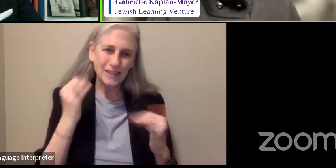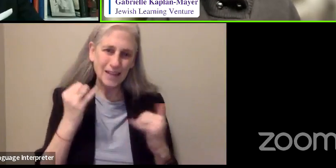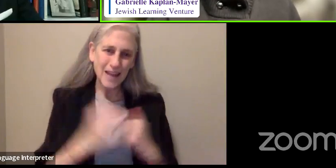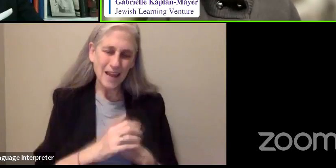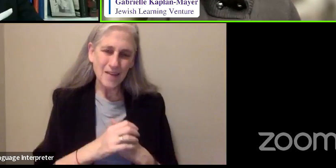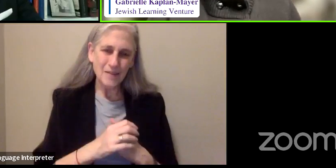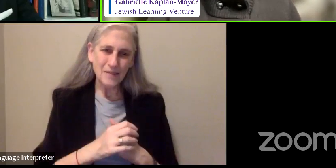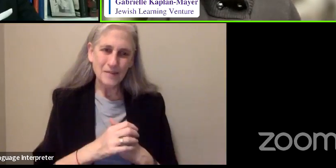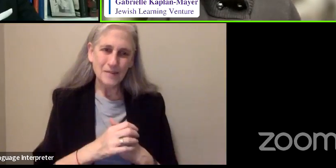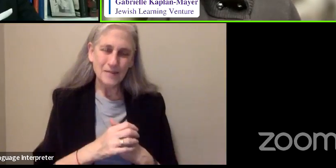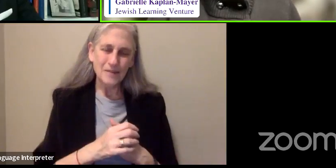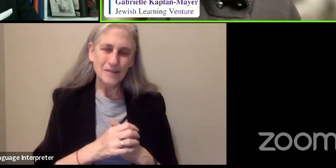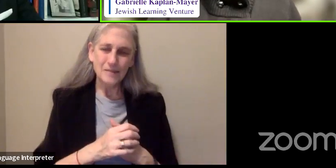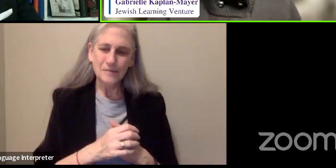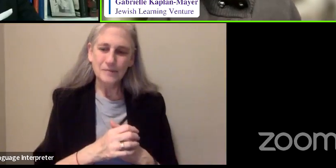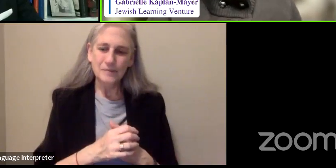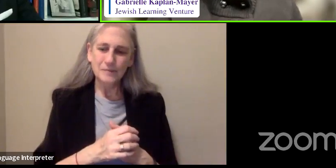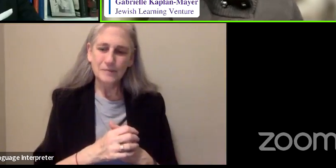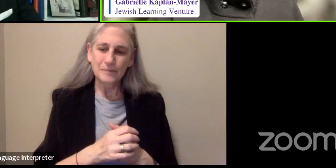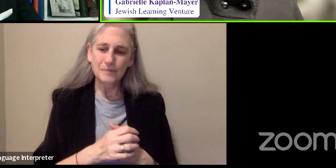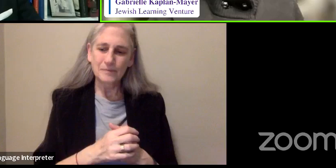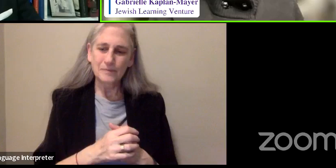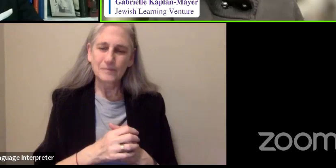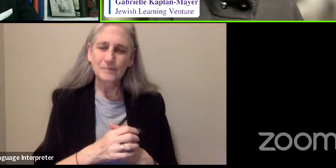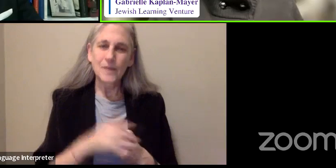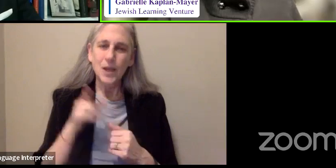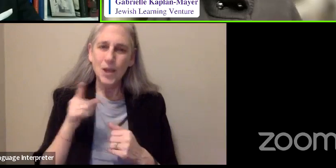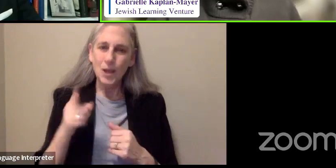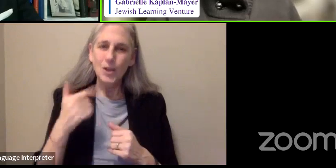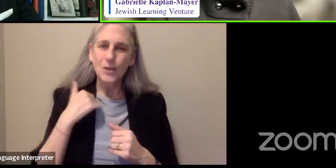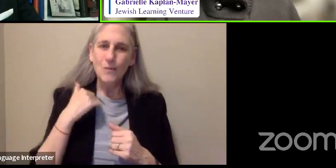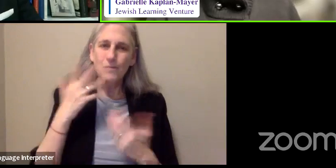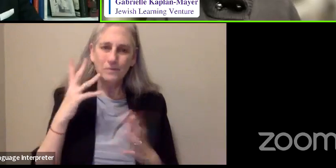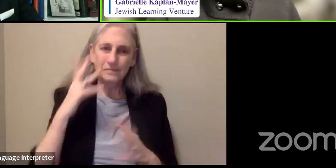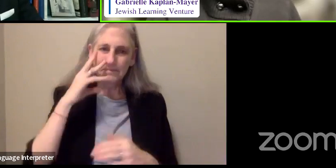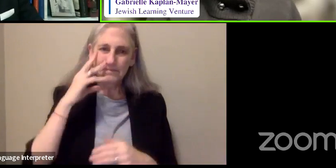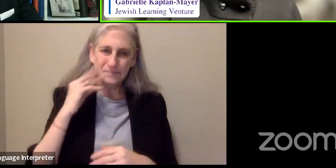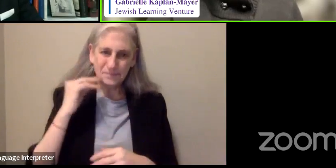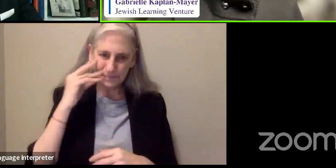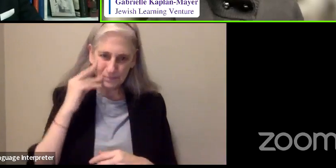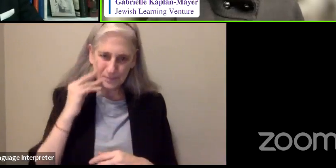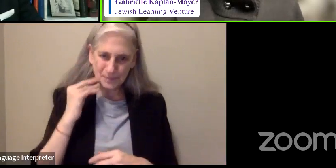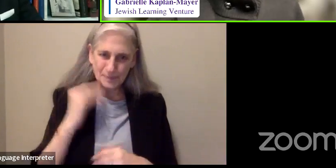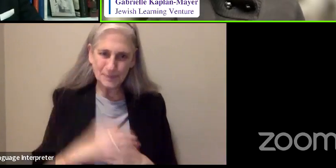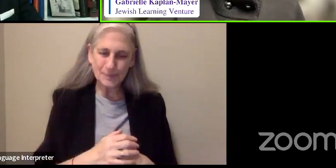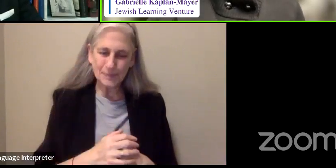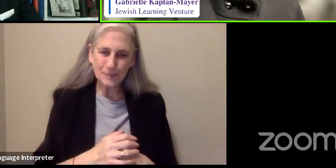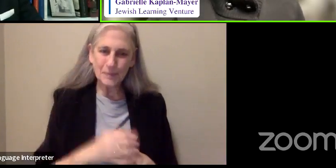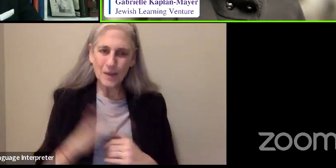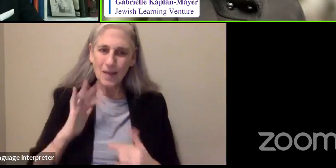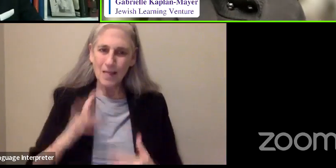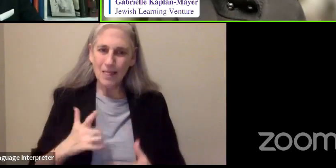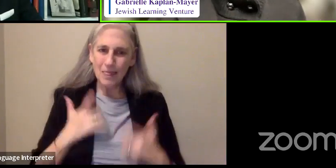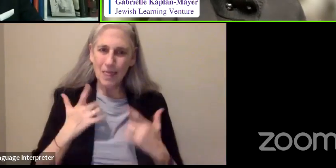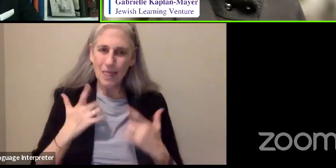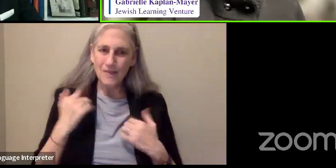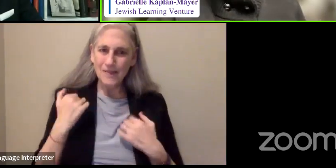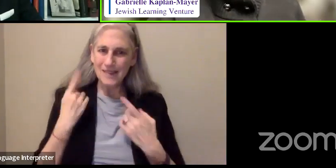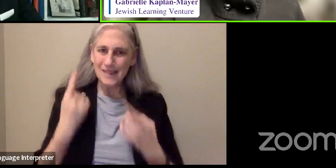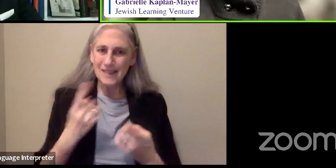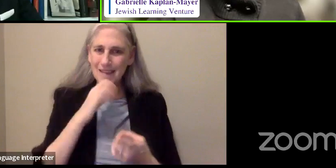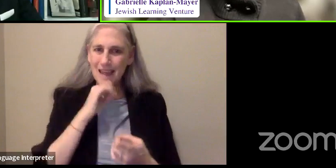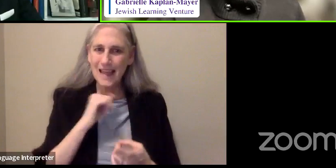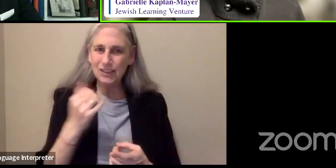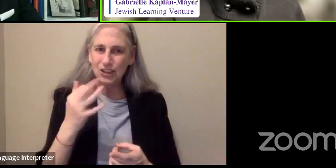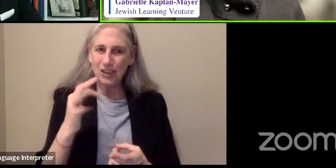this whole conversation, you've had the experience of your life since age 19,